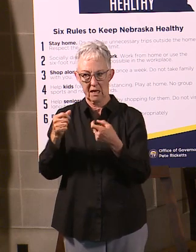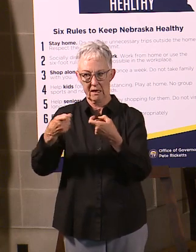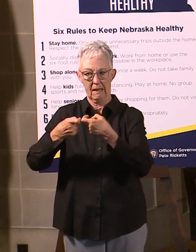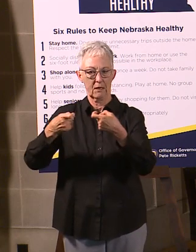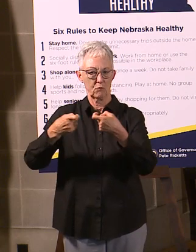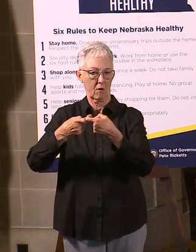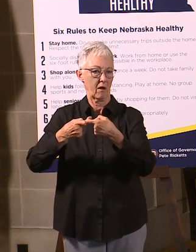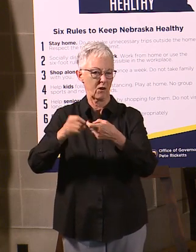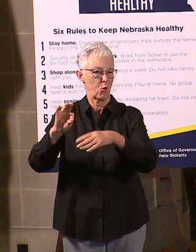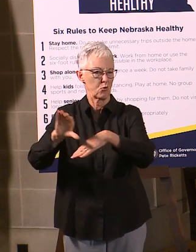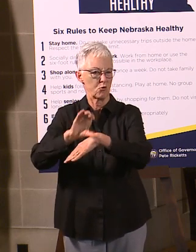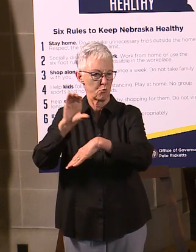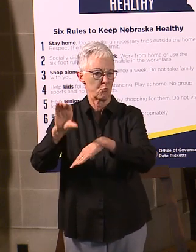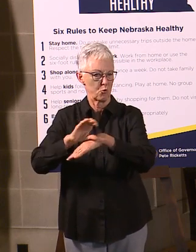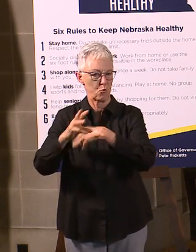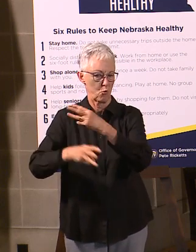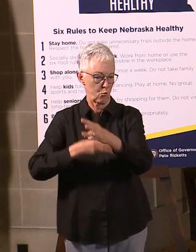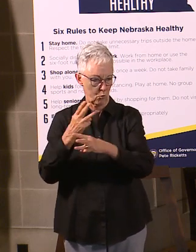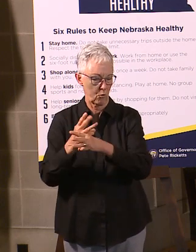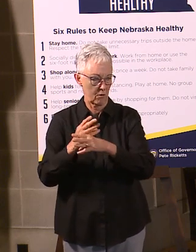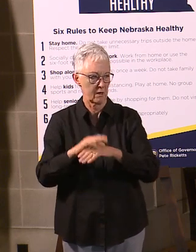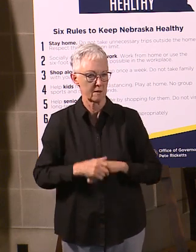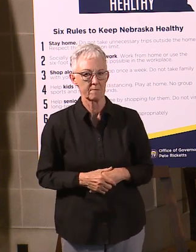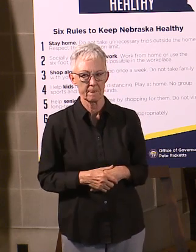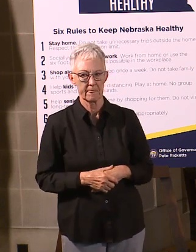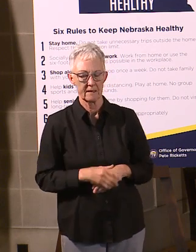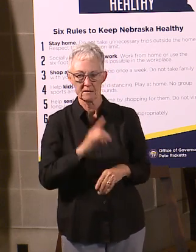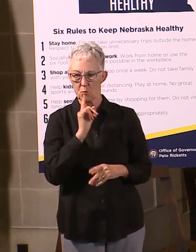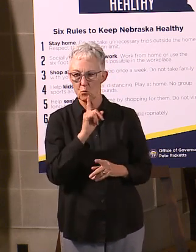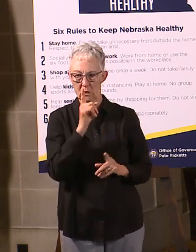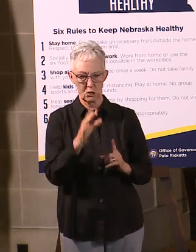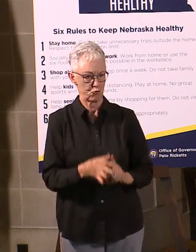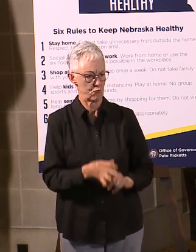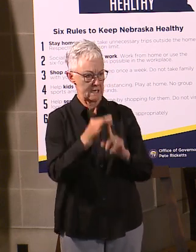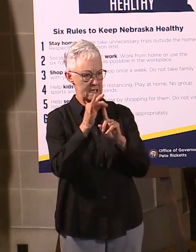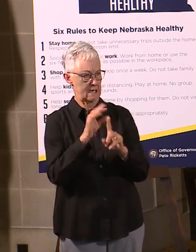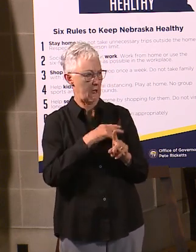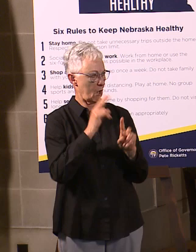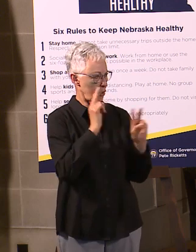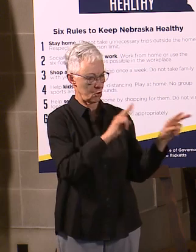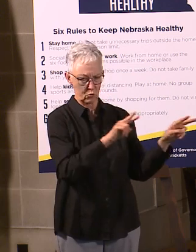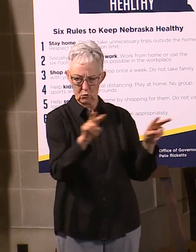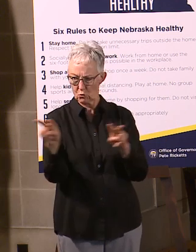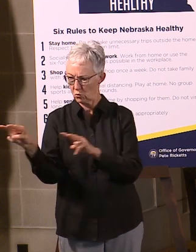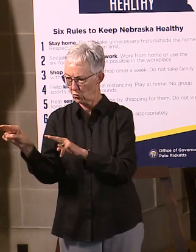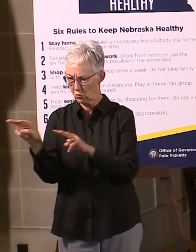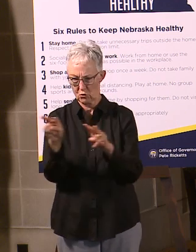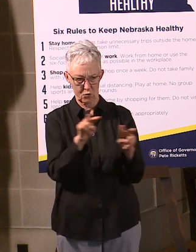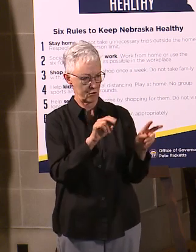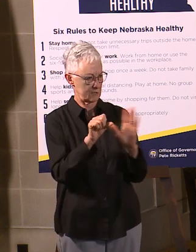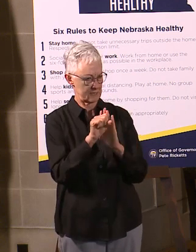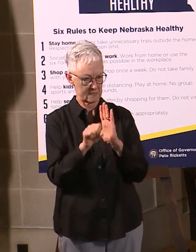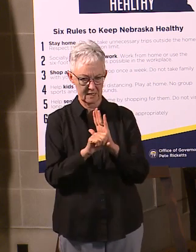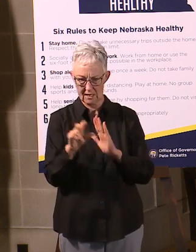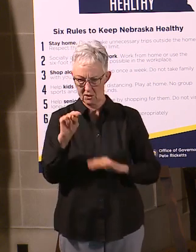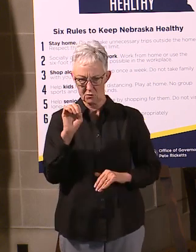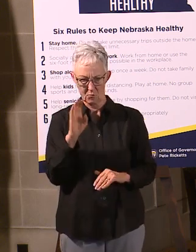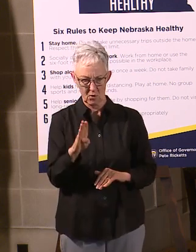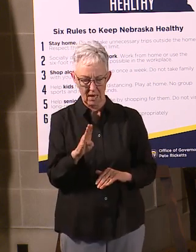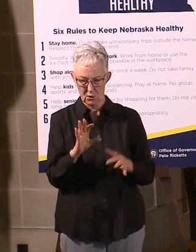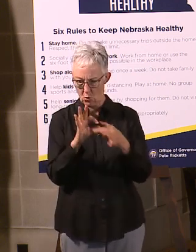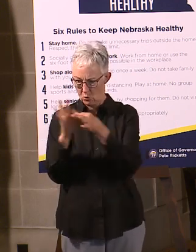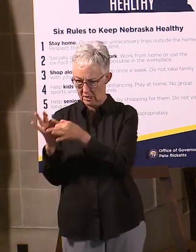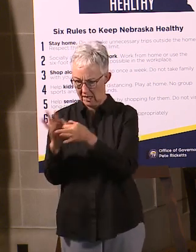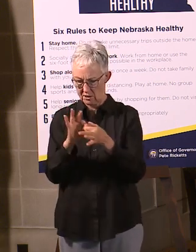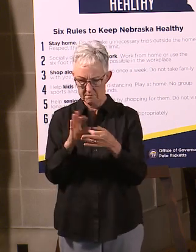collectively. It's really been unique as I look across the state, the importance of the relationship between teachers and families and